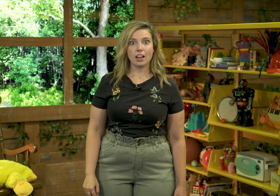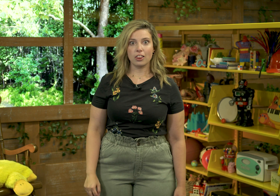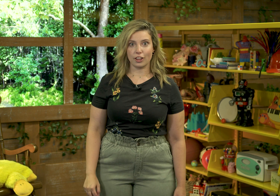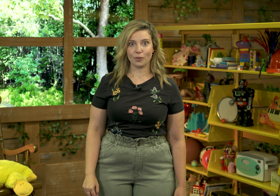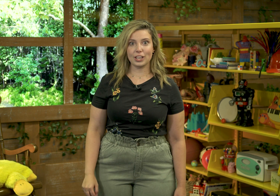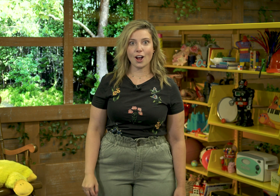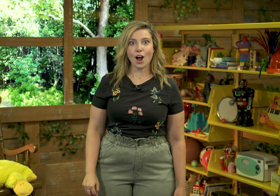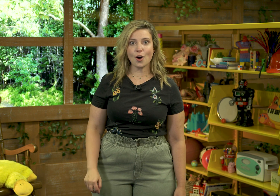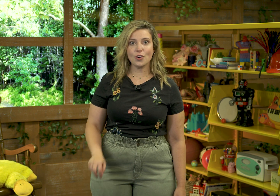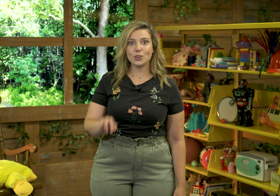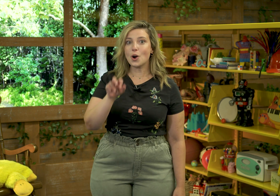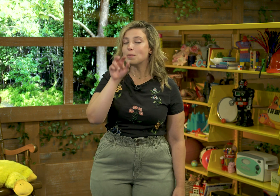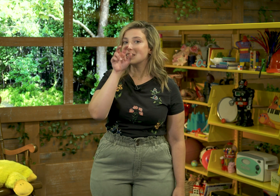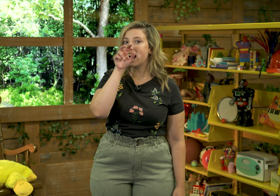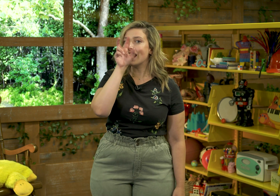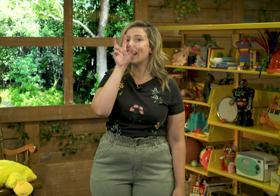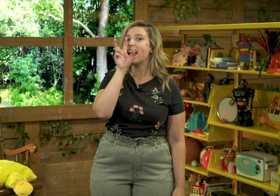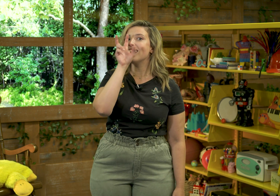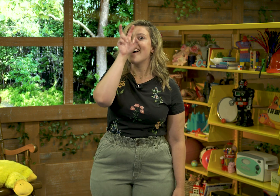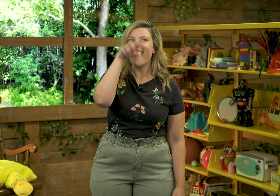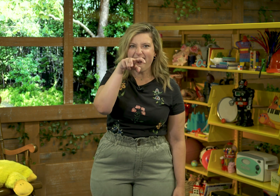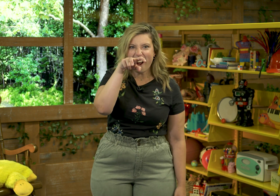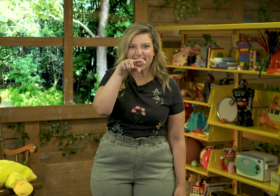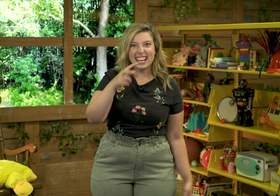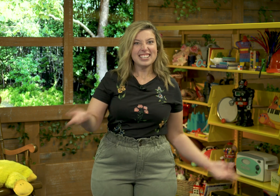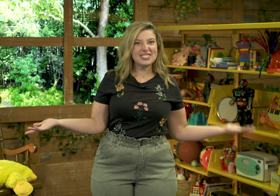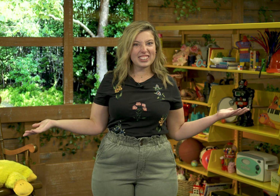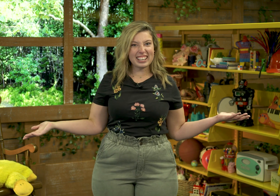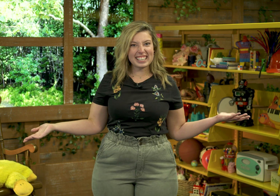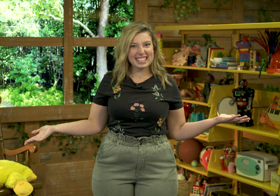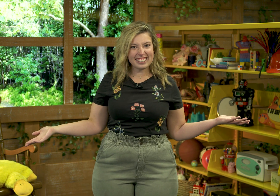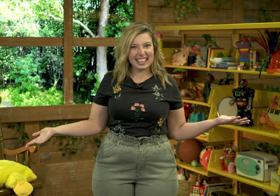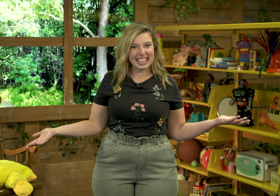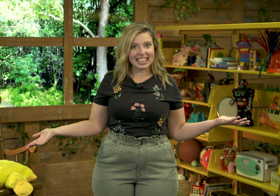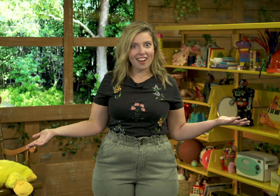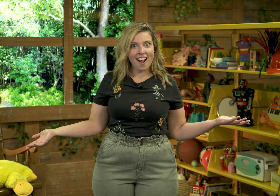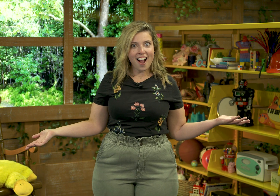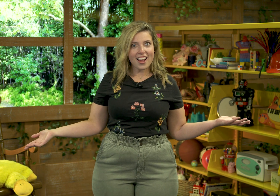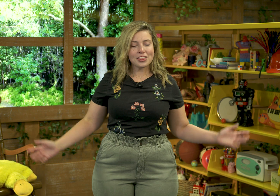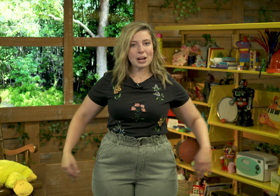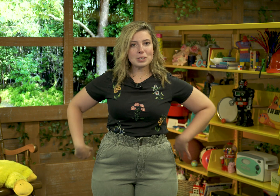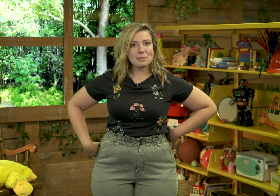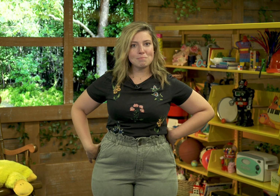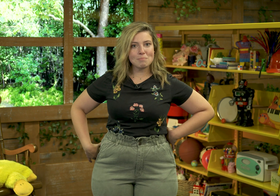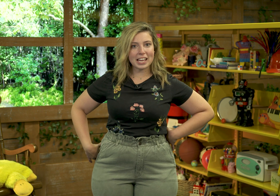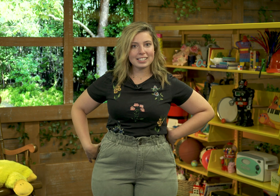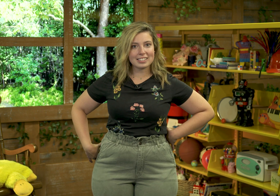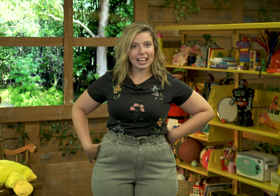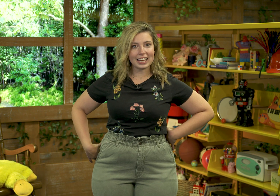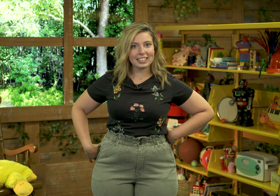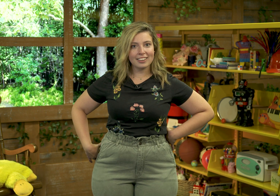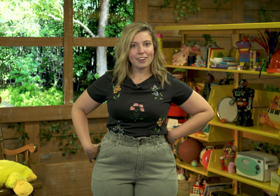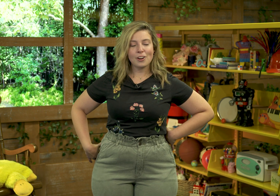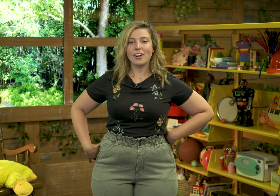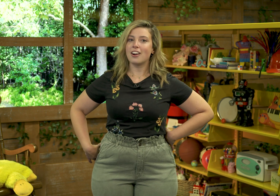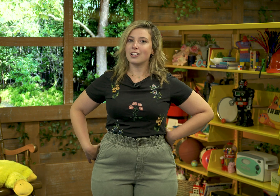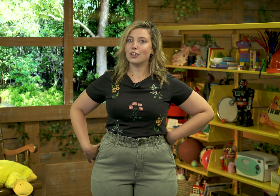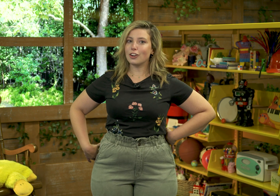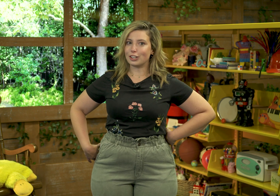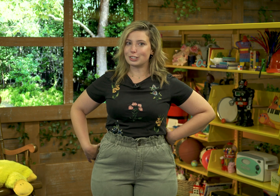There we go. You almost got it. And hawk. Very good. That was amazing. You're a good